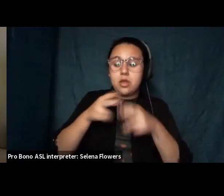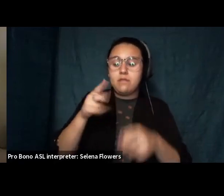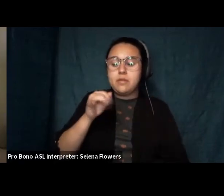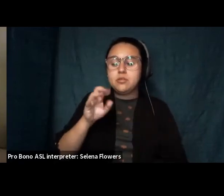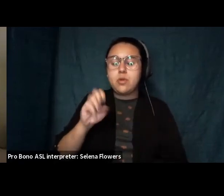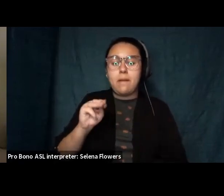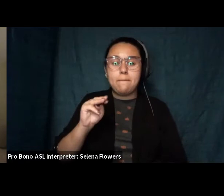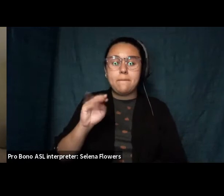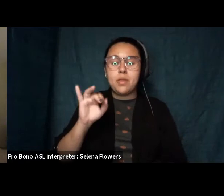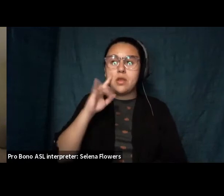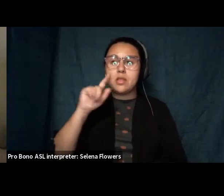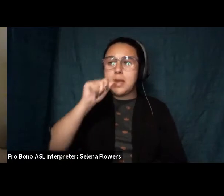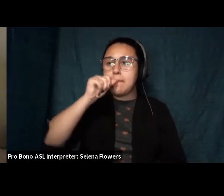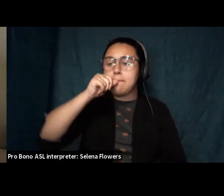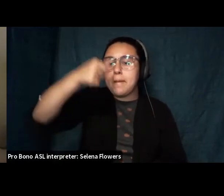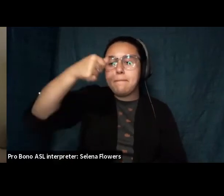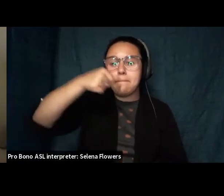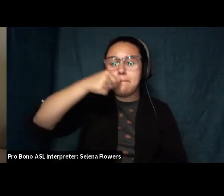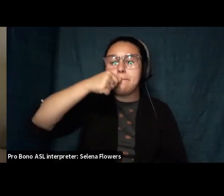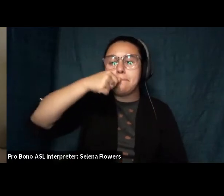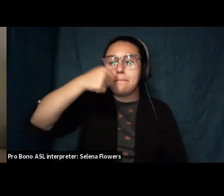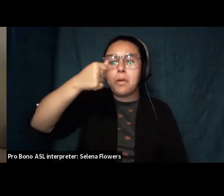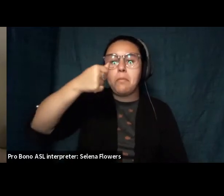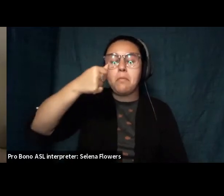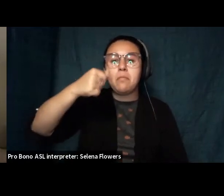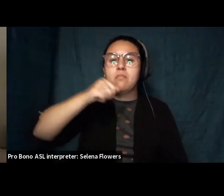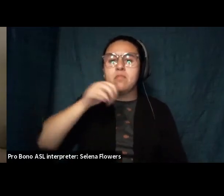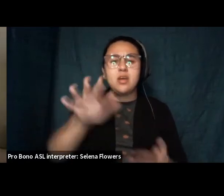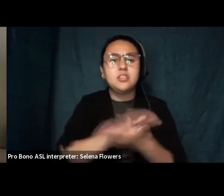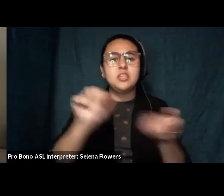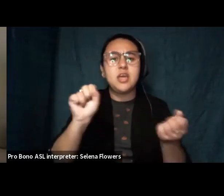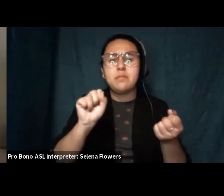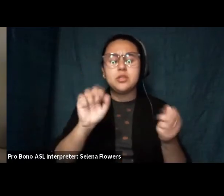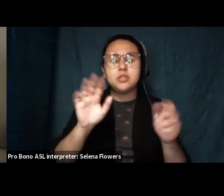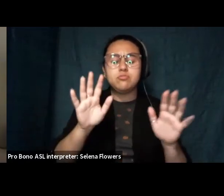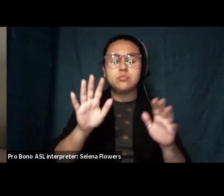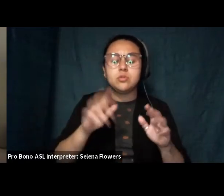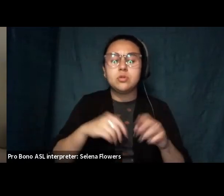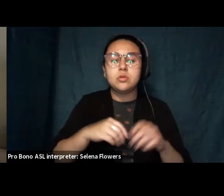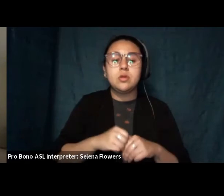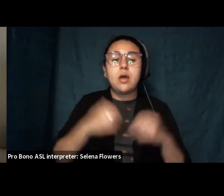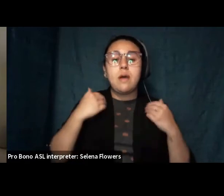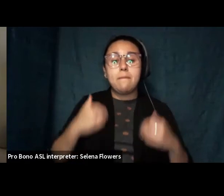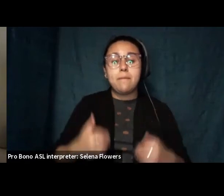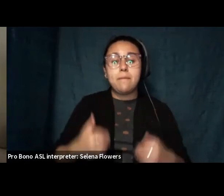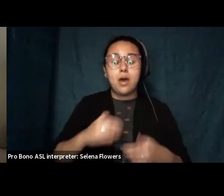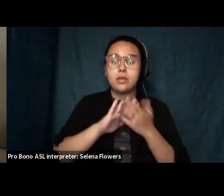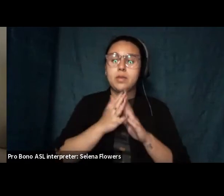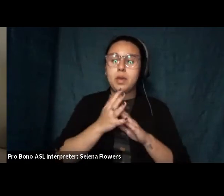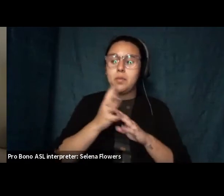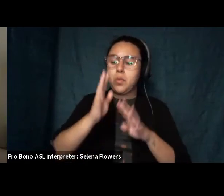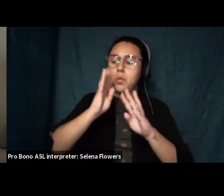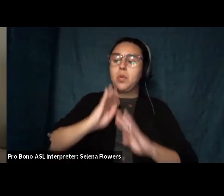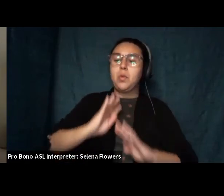just before the damage grew too large to make the best of it to fill a body up with neat little canals and